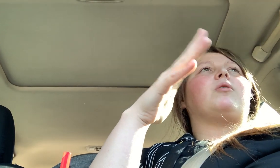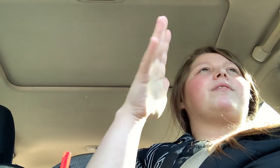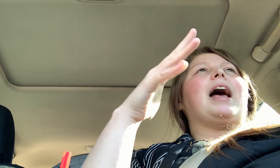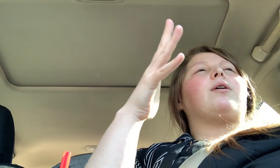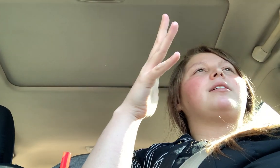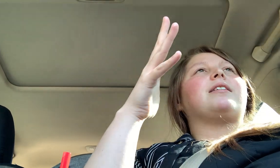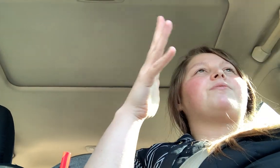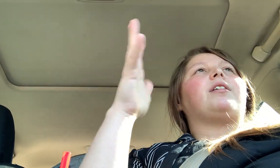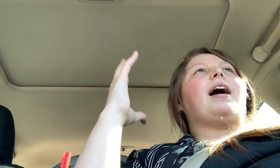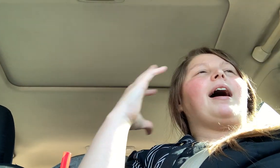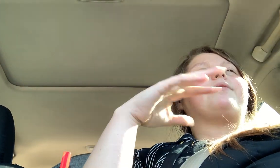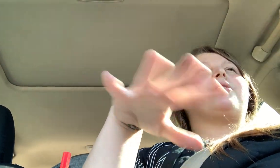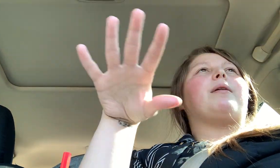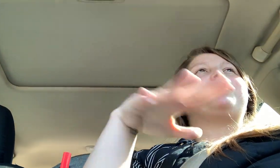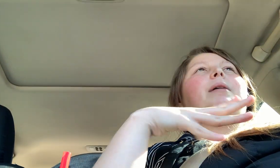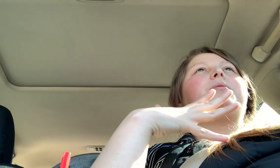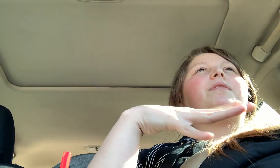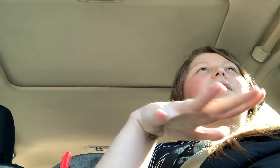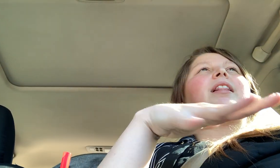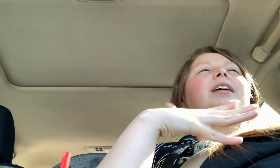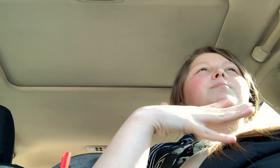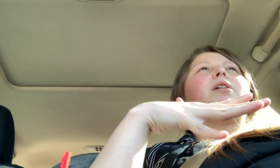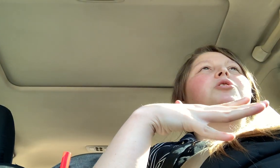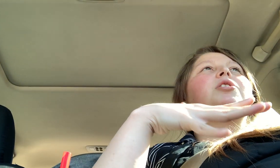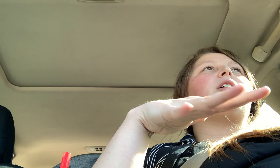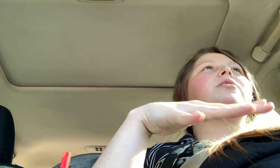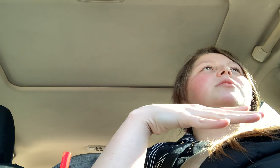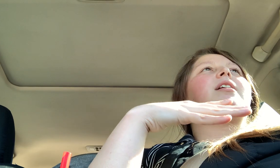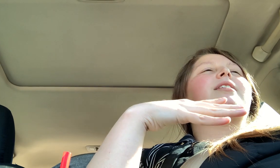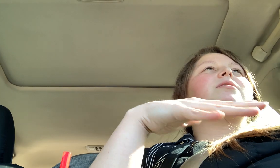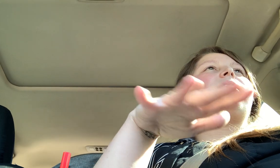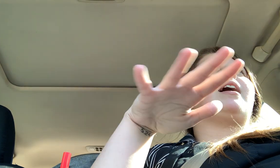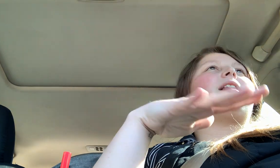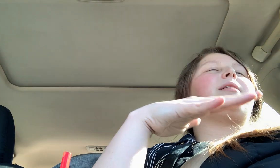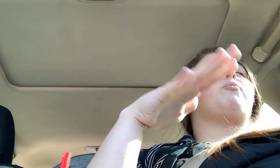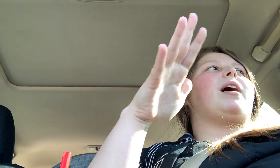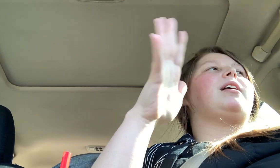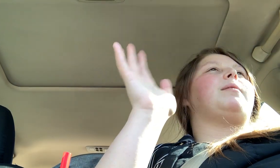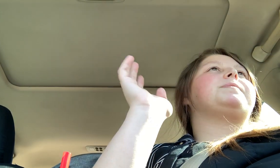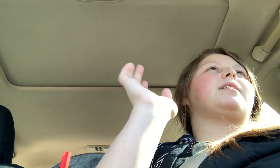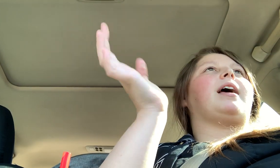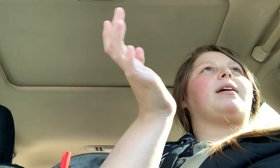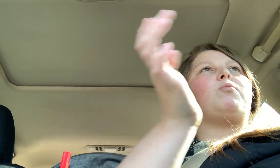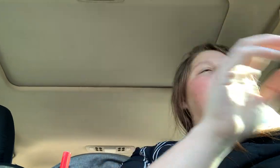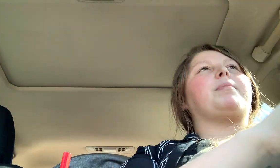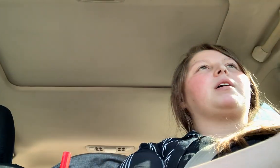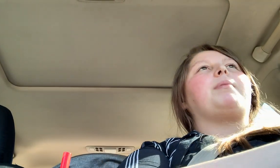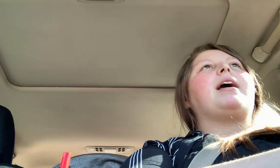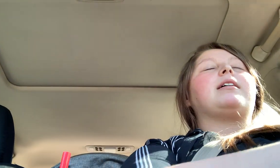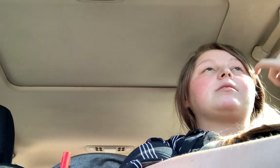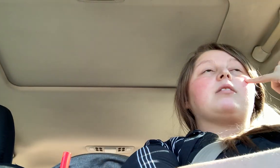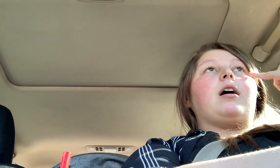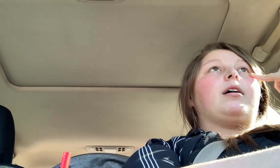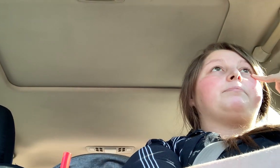more of an hourglass figure I have. So I was able to fit in like smaller shirts and I still had like wide hips and like wore bigger pants. Um,